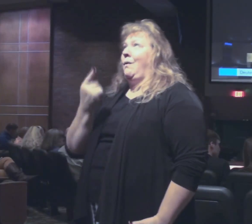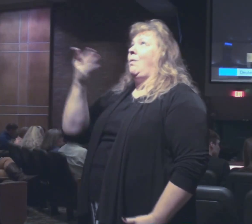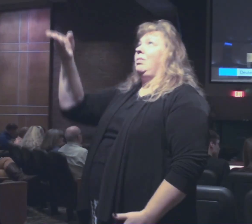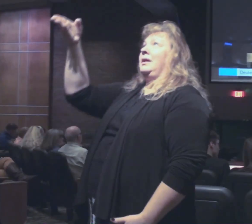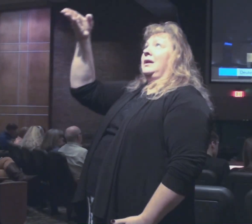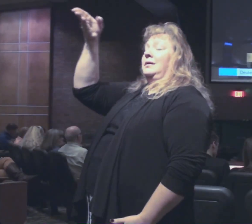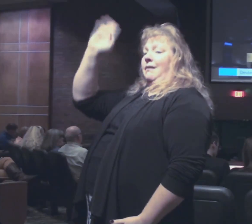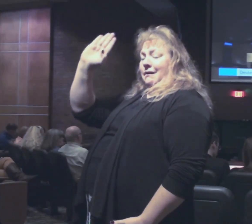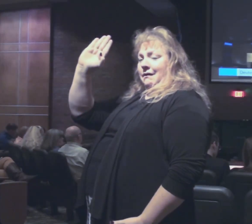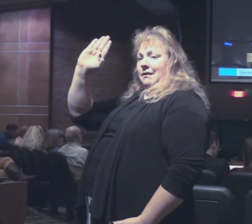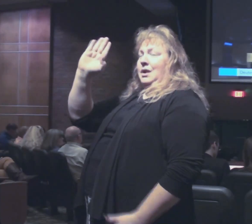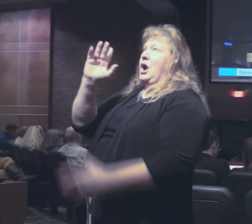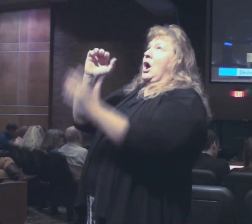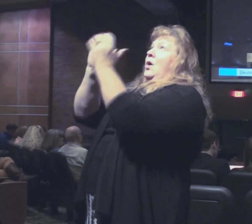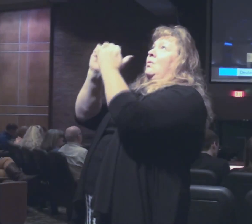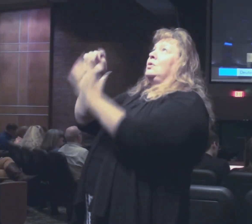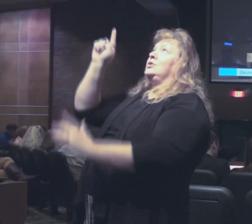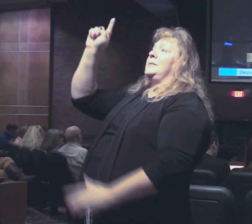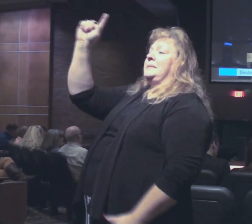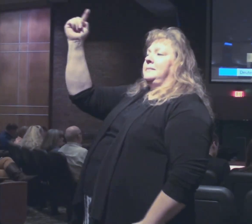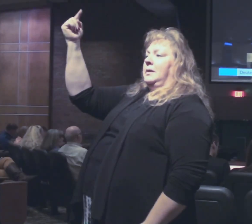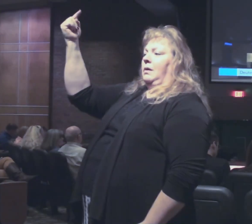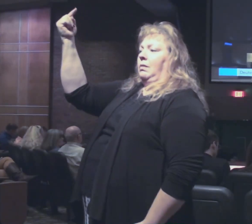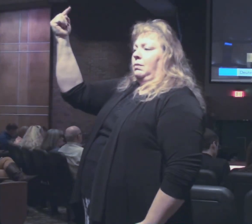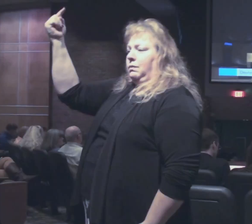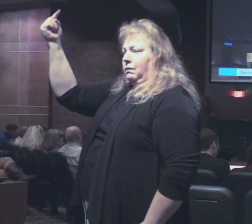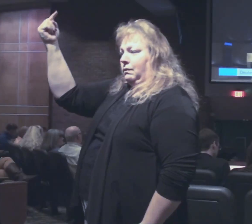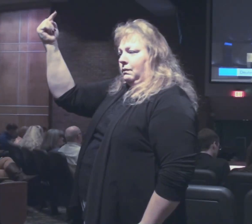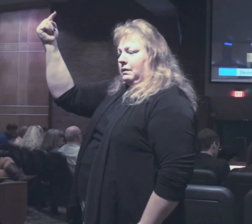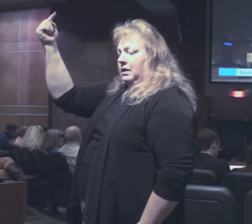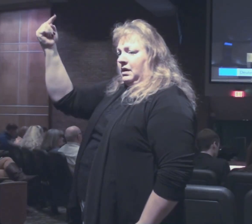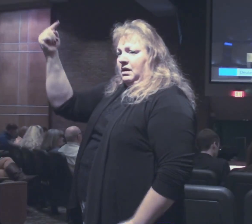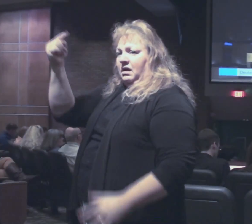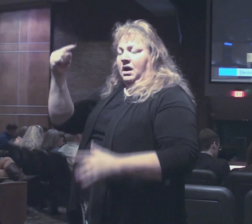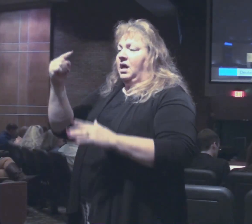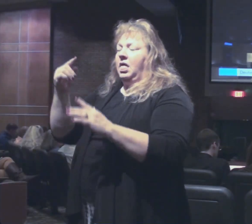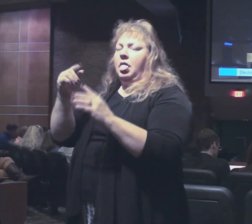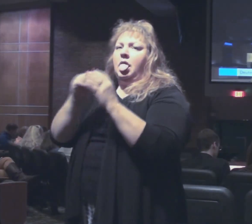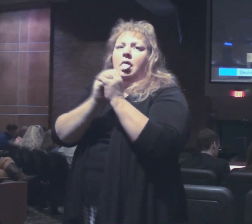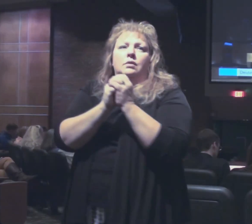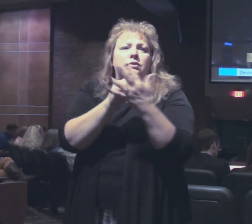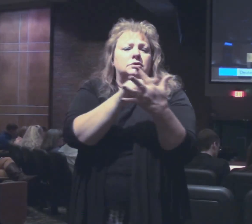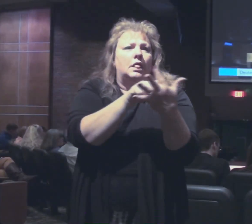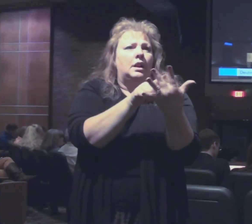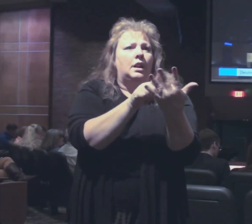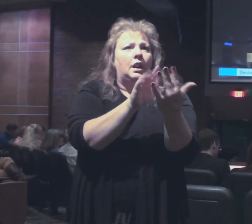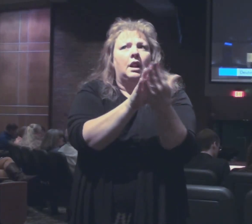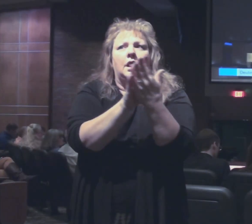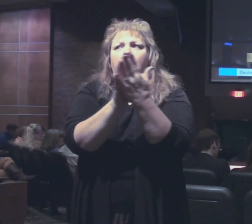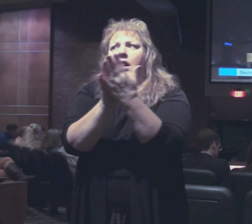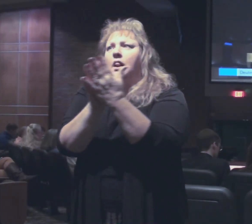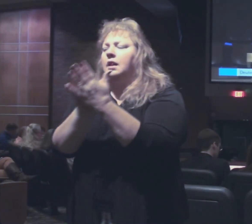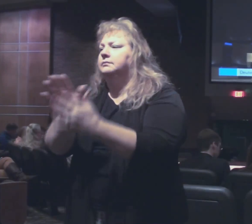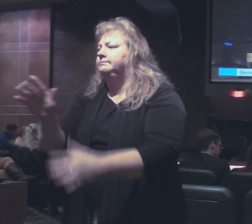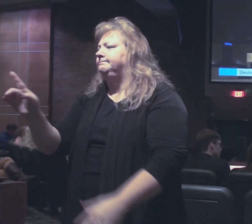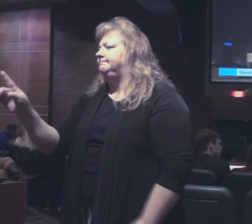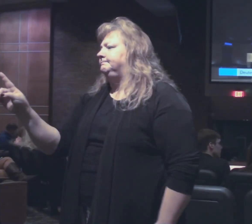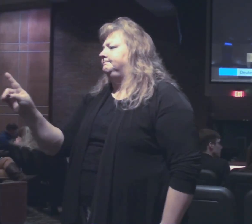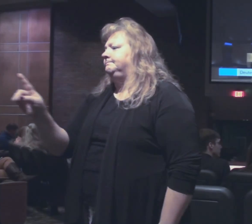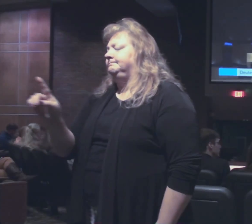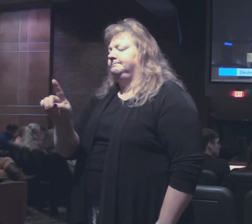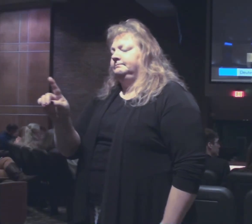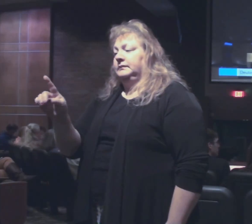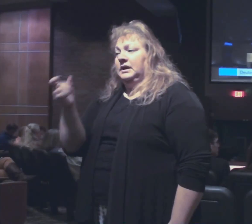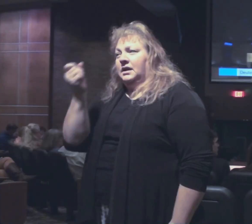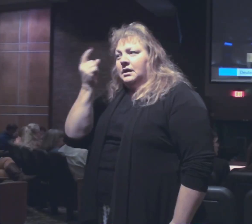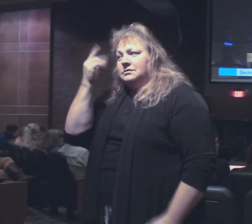Lord your God. You shall worship him. You shall not follow other gods. And so on. So